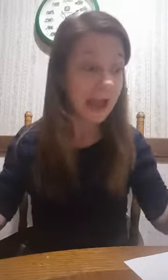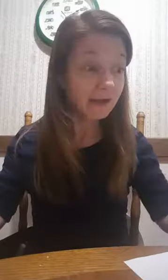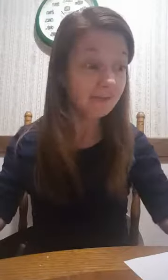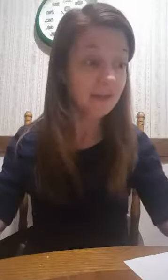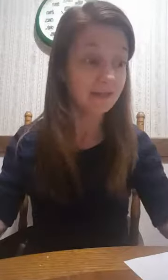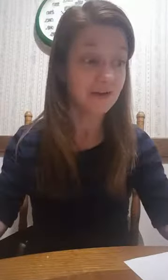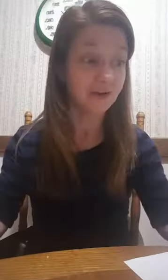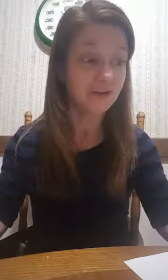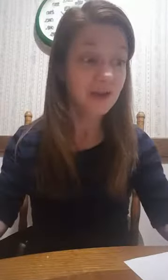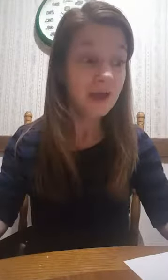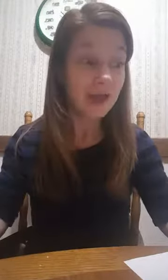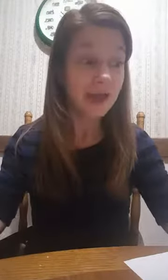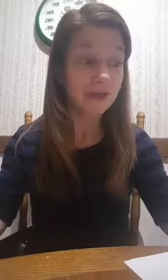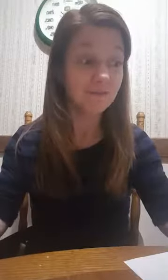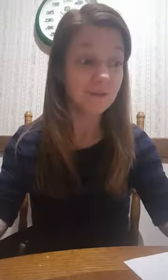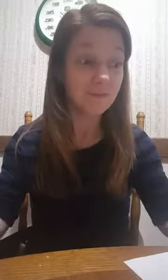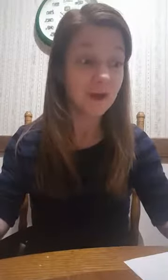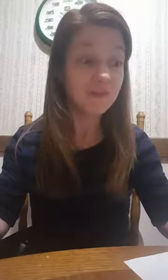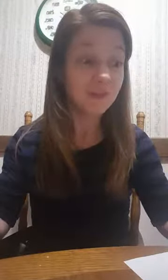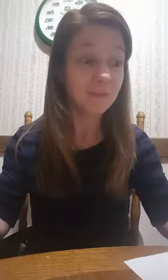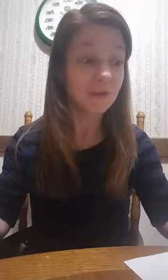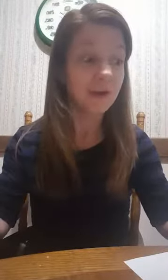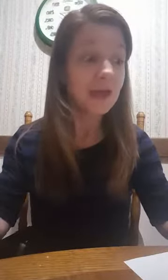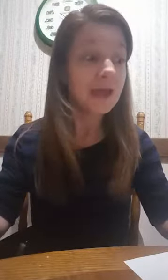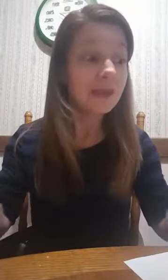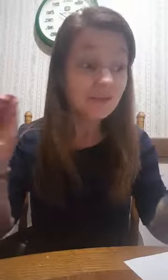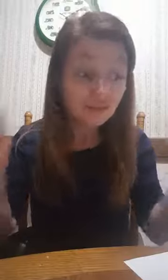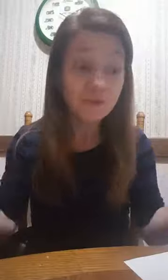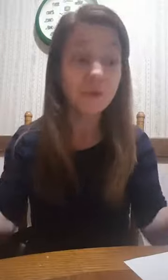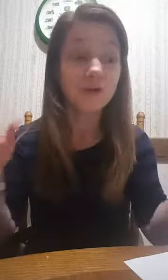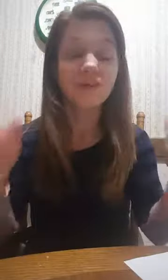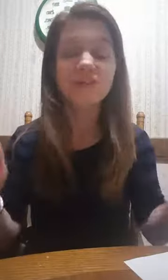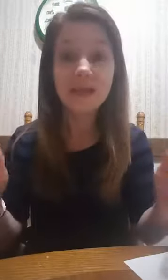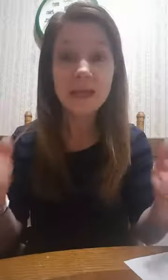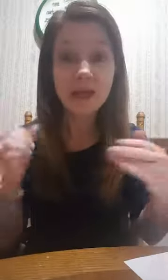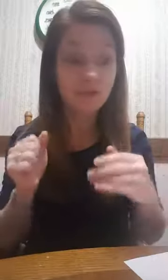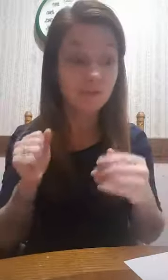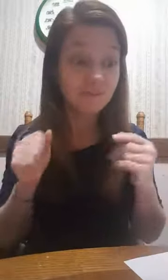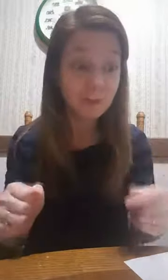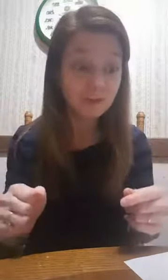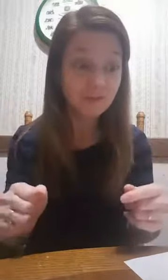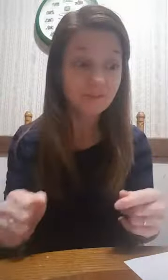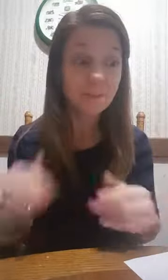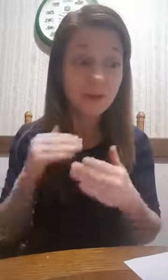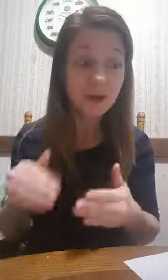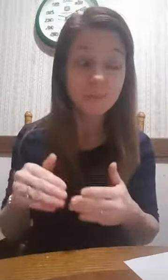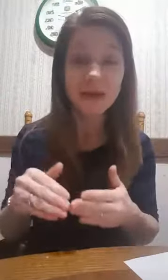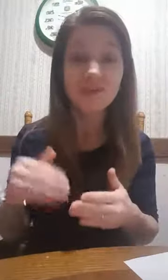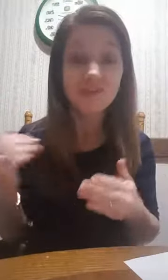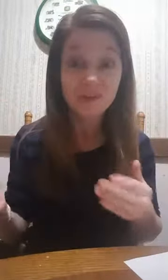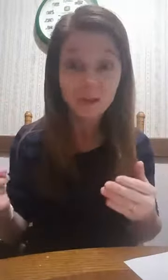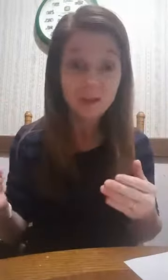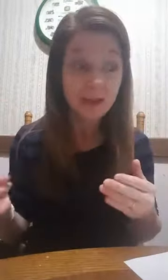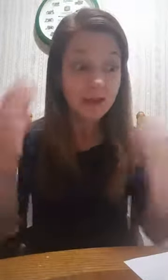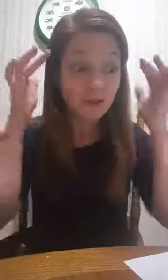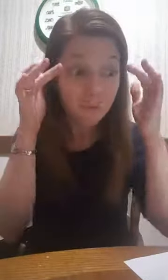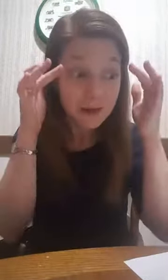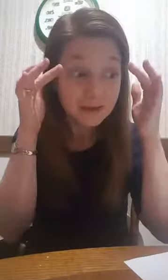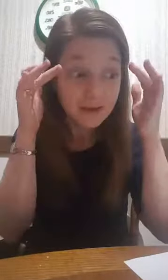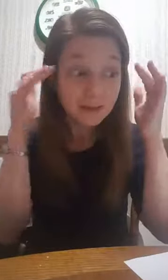actually looked and read this in a book. It's true. Your skin has receptors that pick up light just like your retina does.